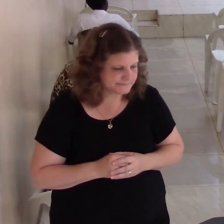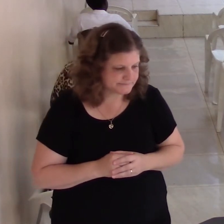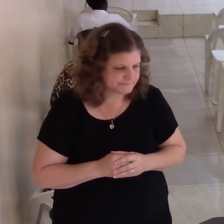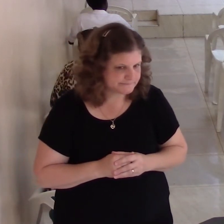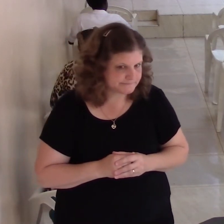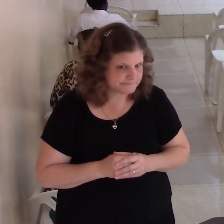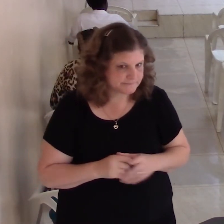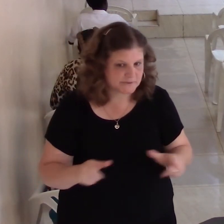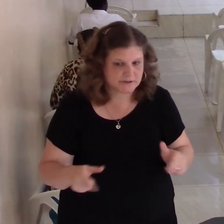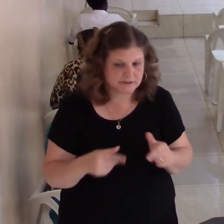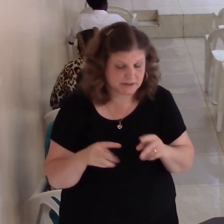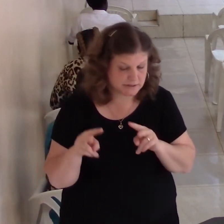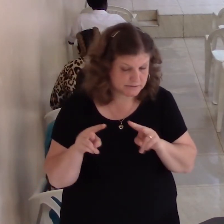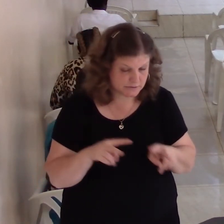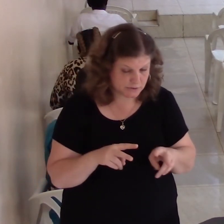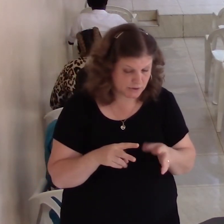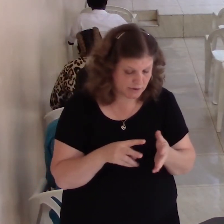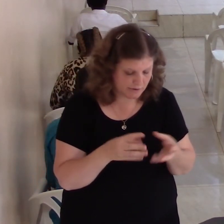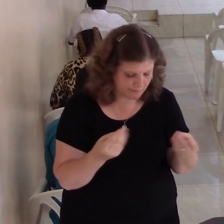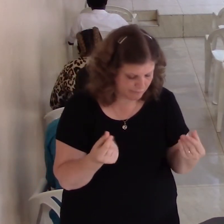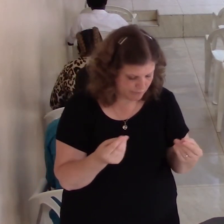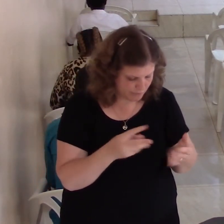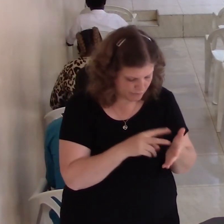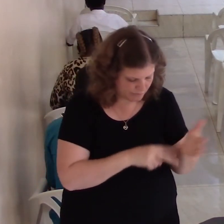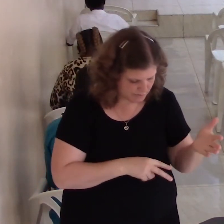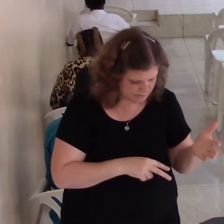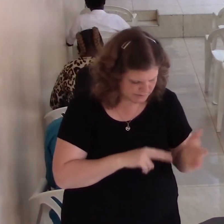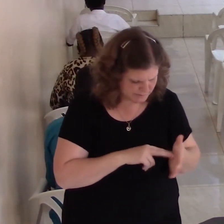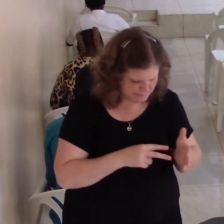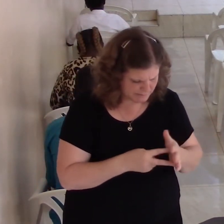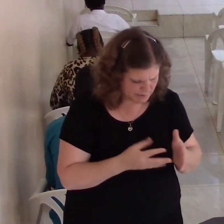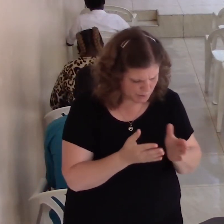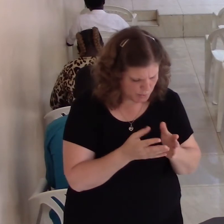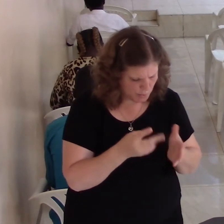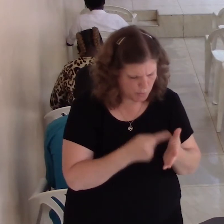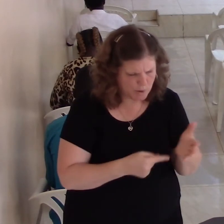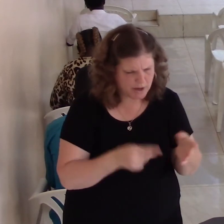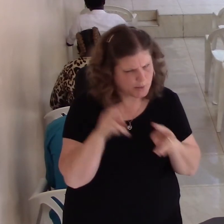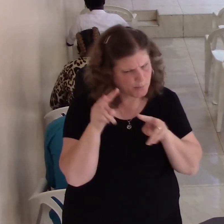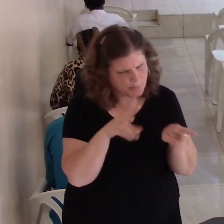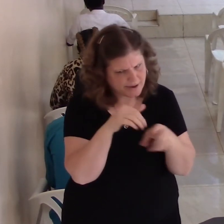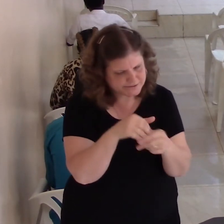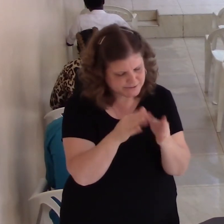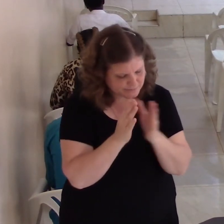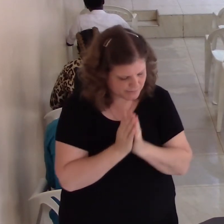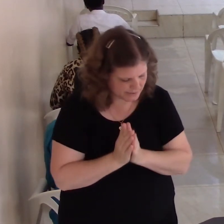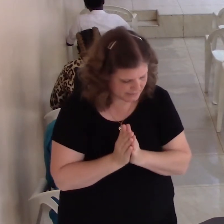let's look at a few verses, and we'll see what this means about watching you pray. Look back to Psalms, chapter 95.